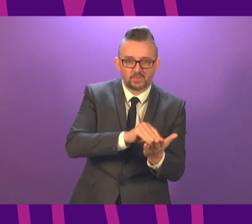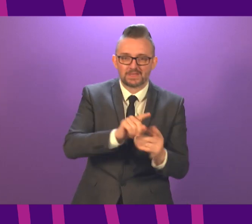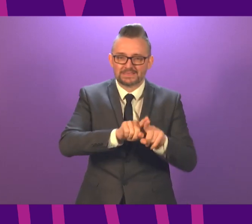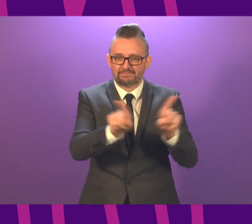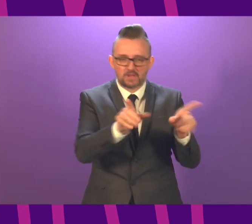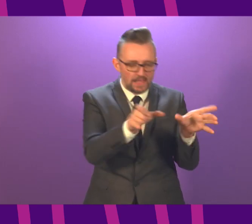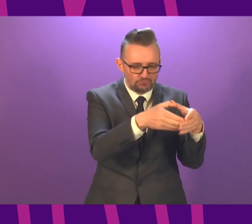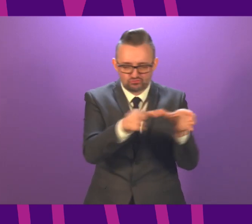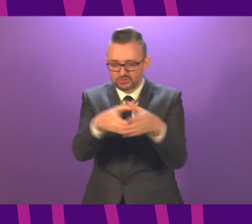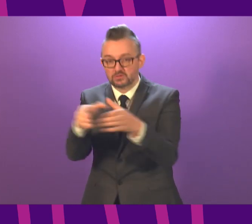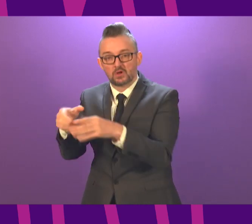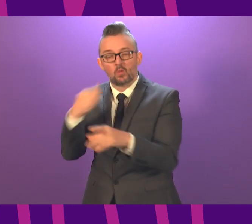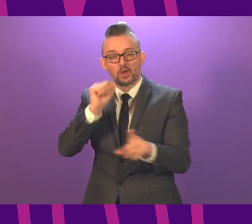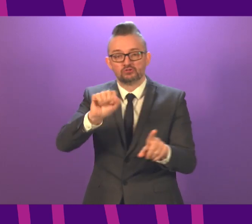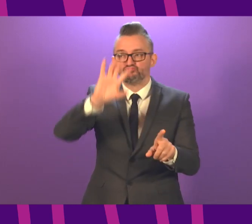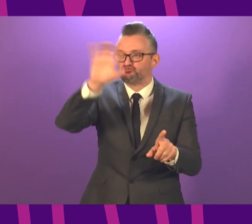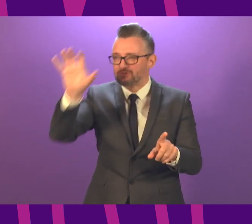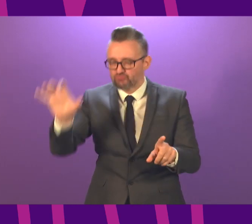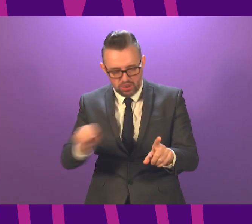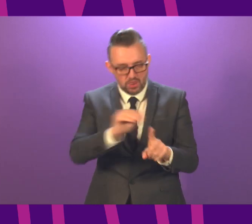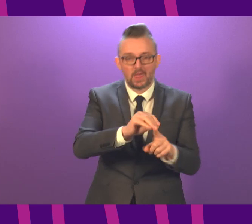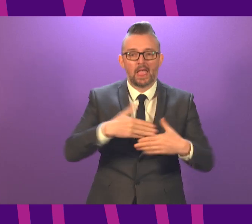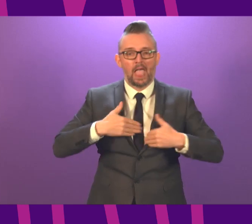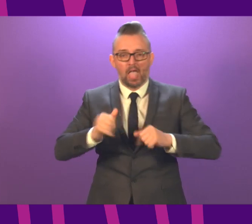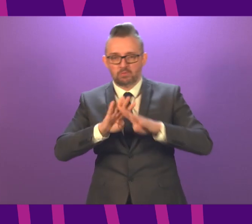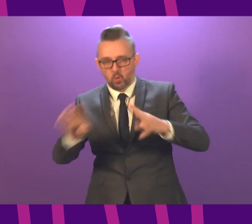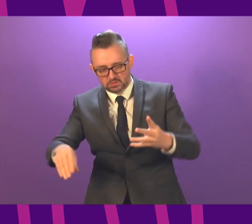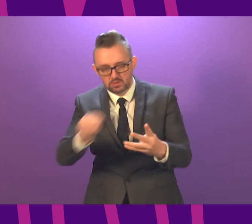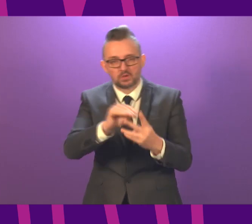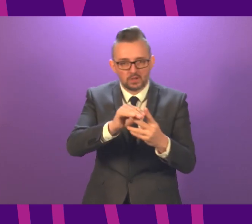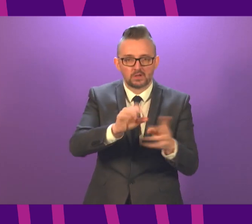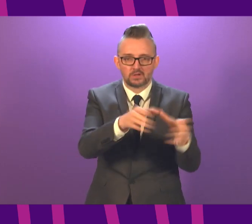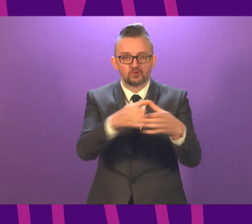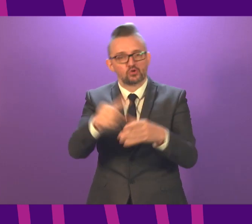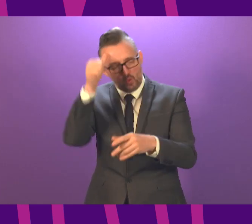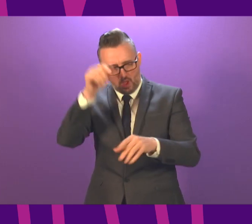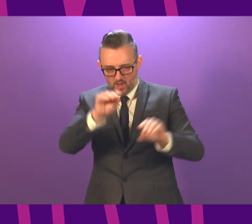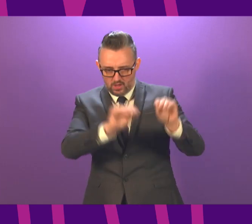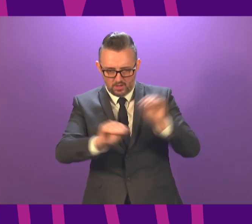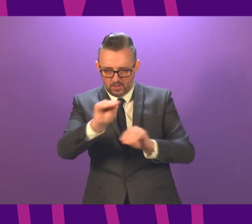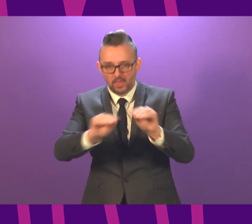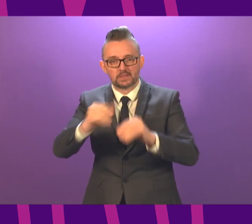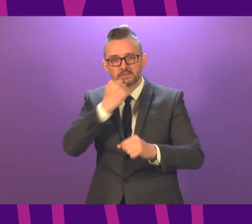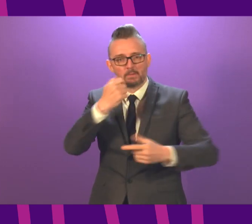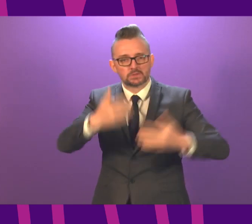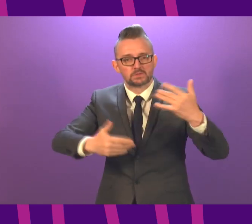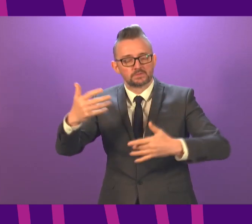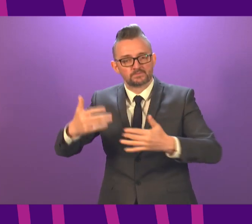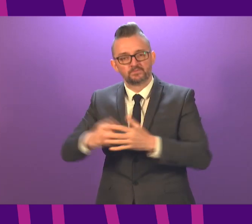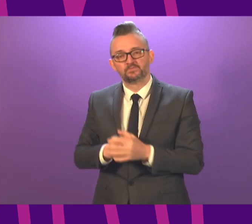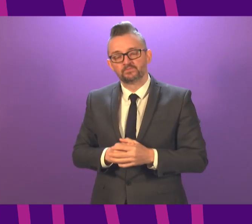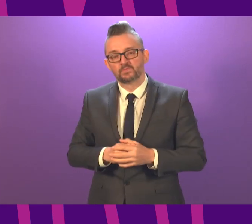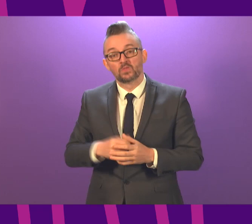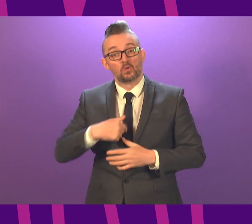hope that we would do that regionally by health board as well. I will consider whether there is a potential to have a greater